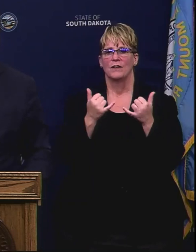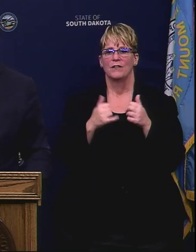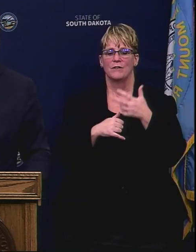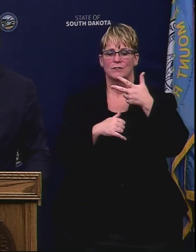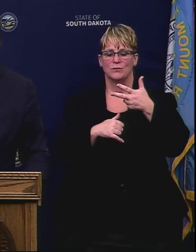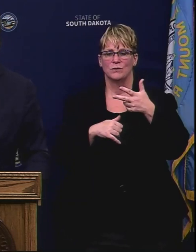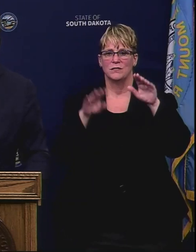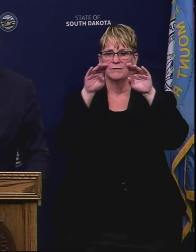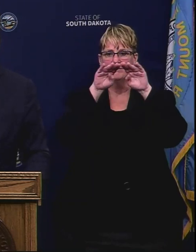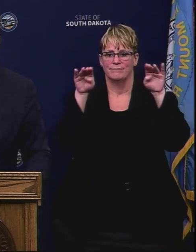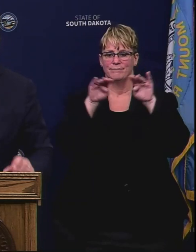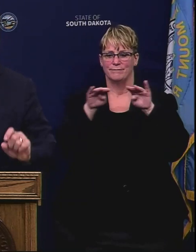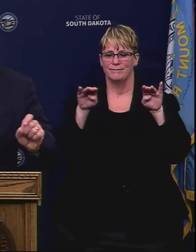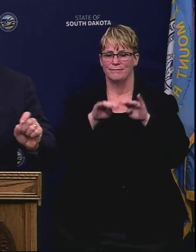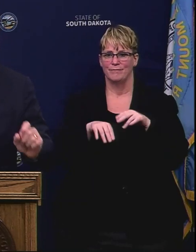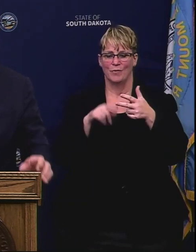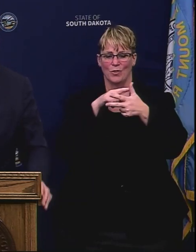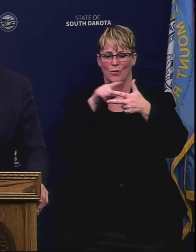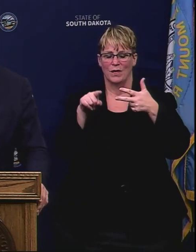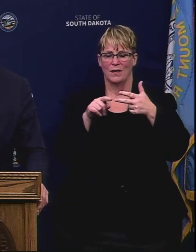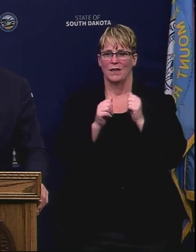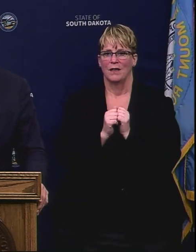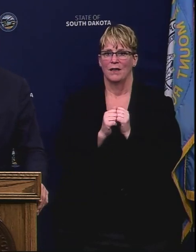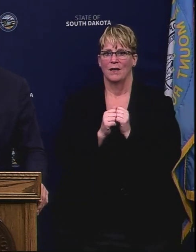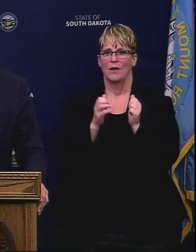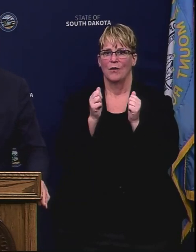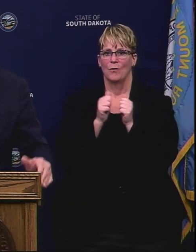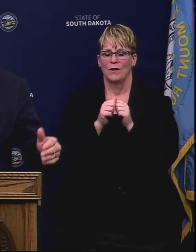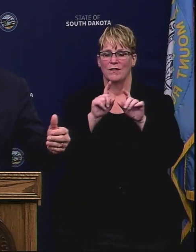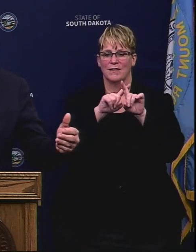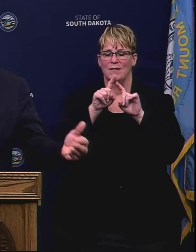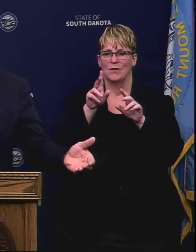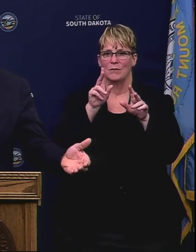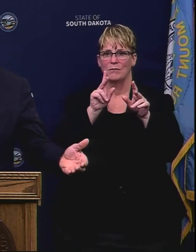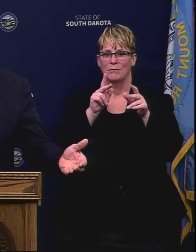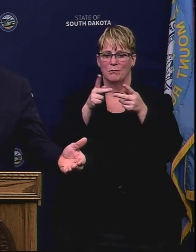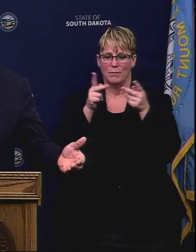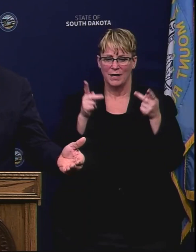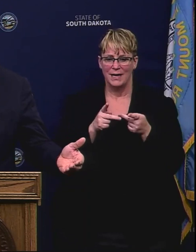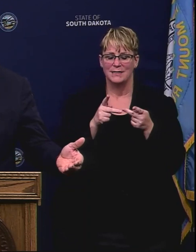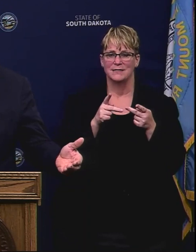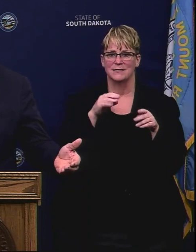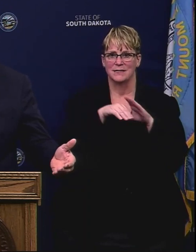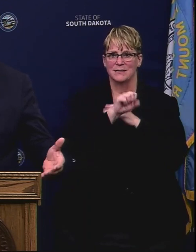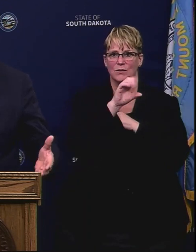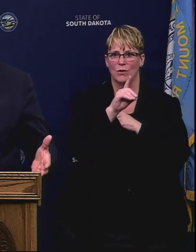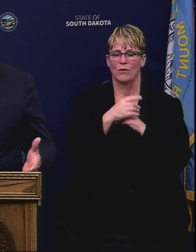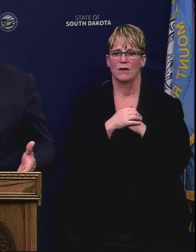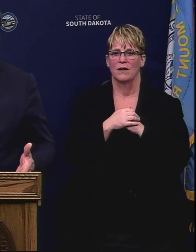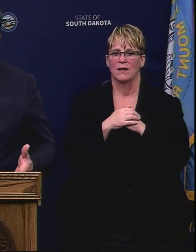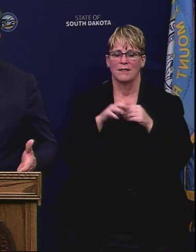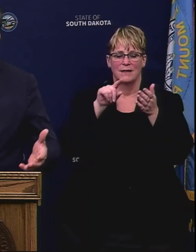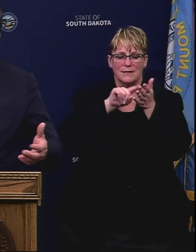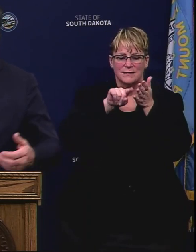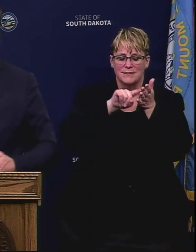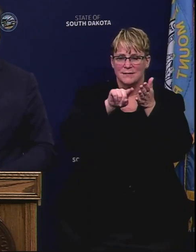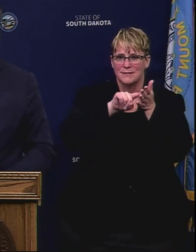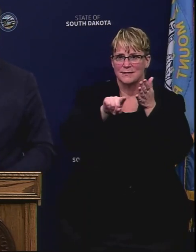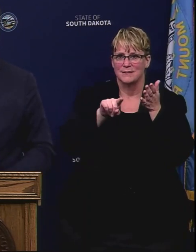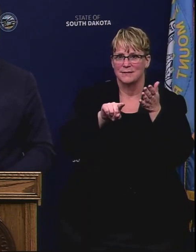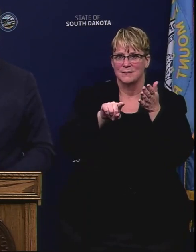of slaughter plants in South Dakota. The inspection exempt, which are the small,